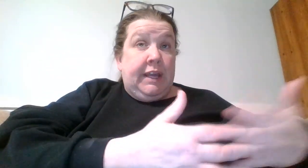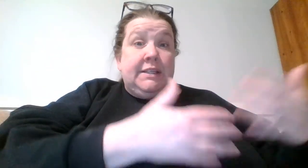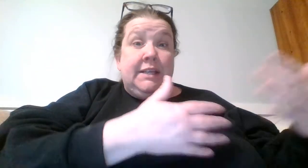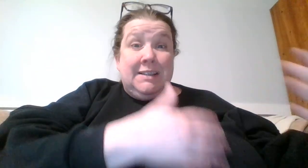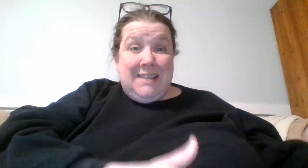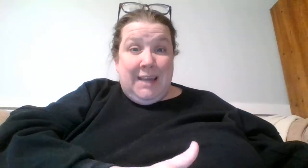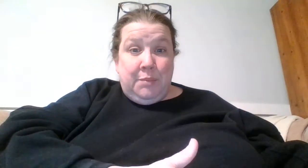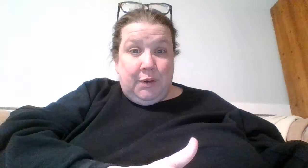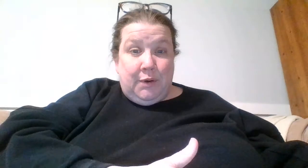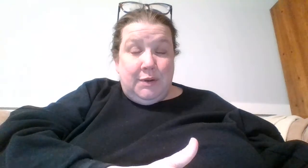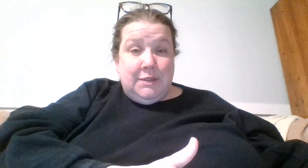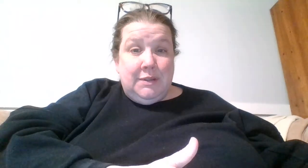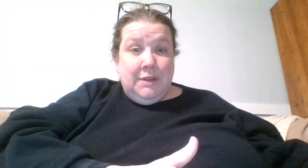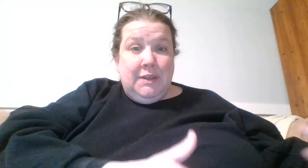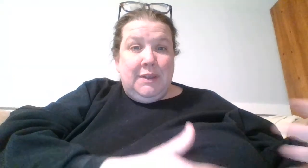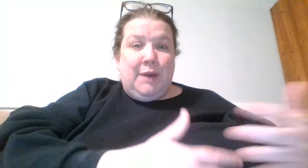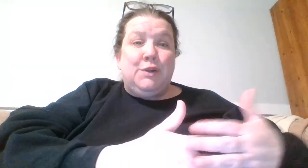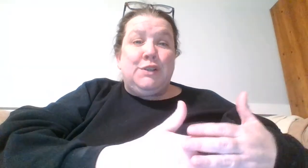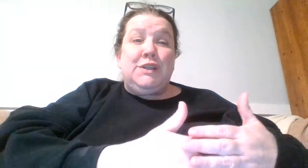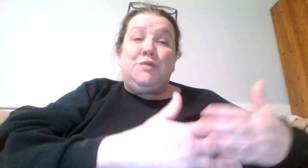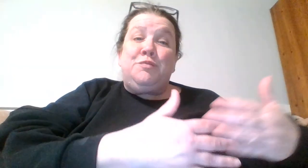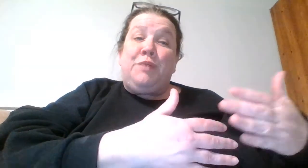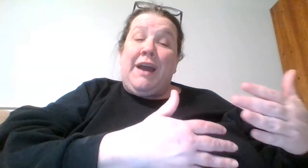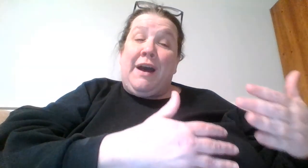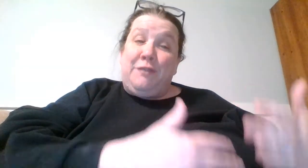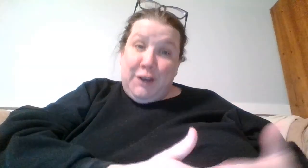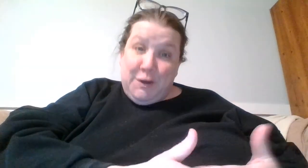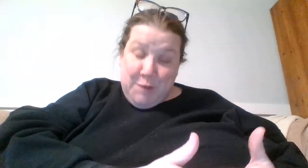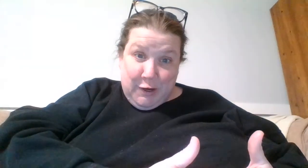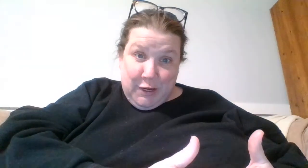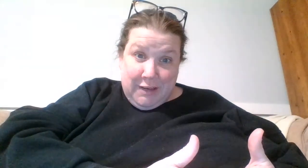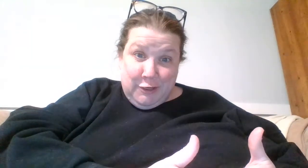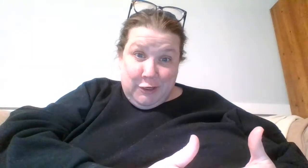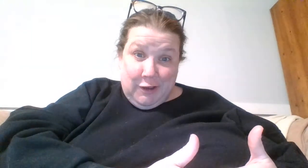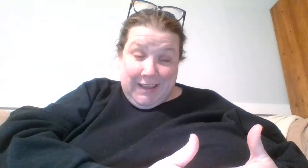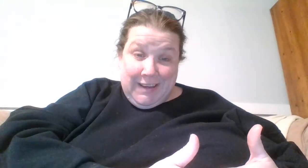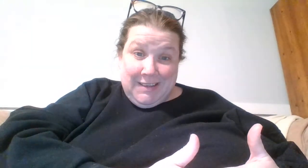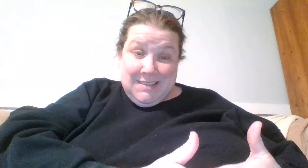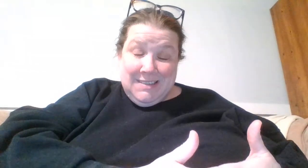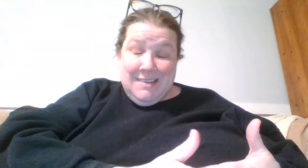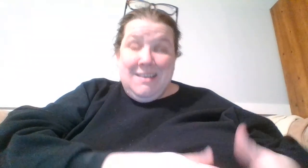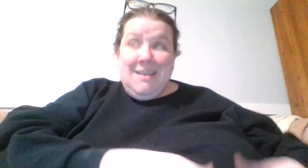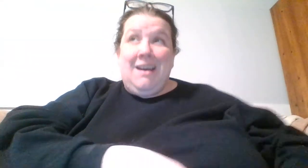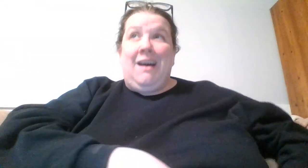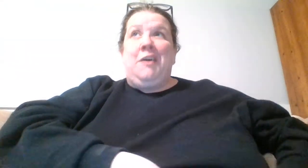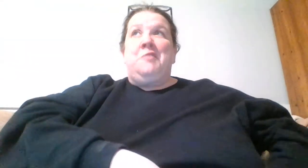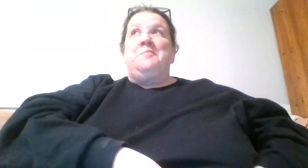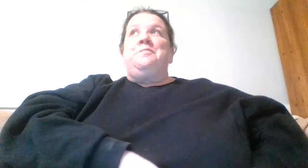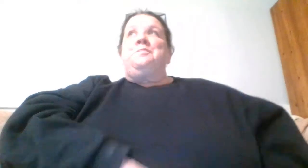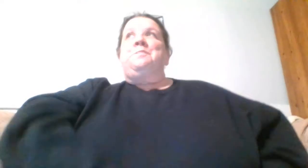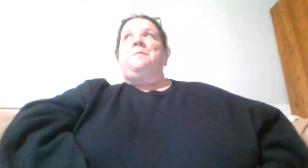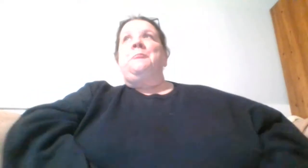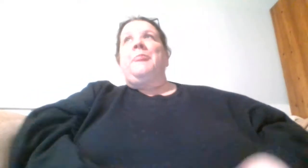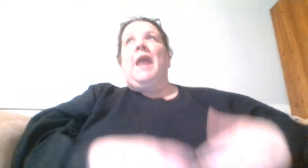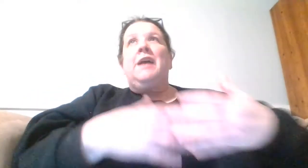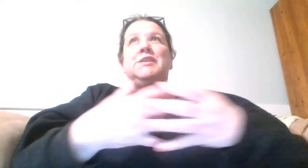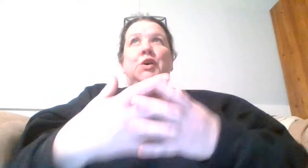antique samplers that were stitched by african-american young ladies um and so